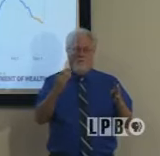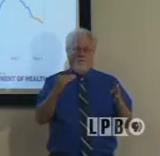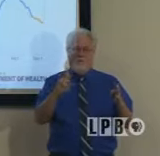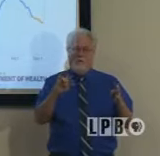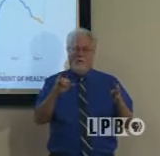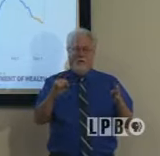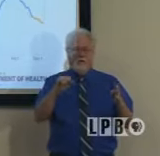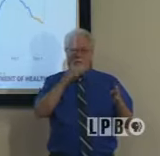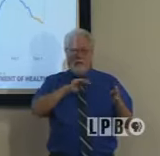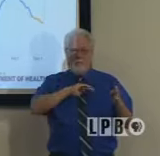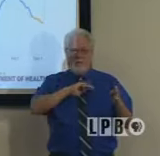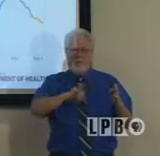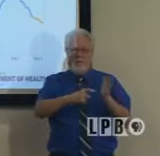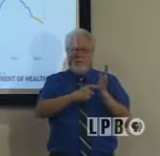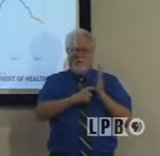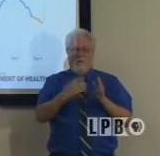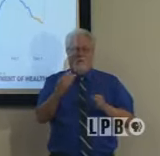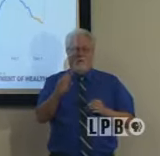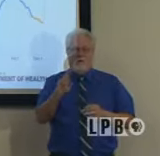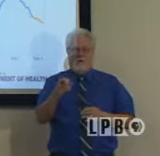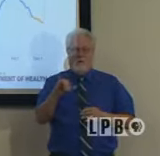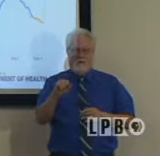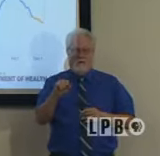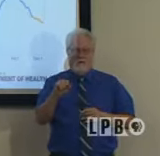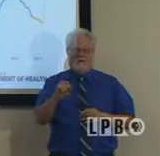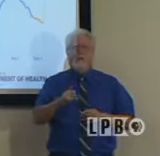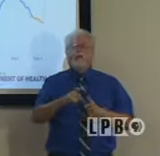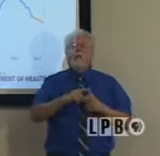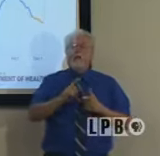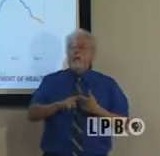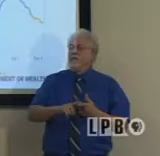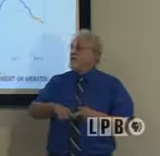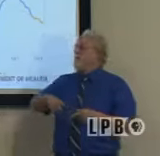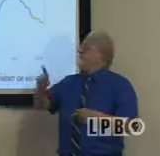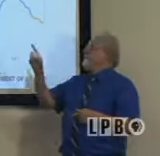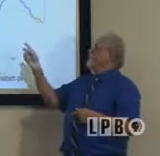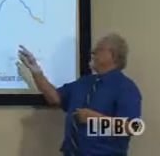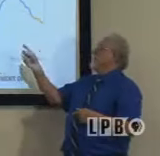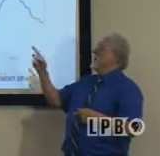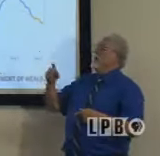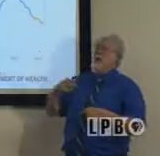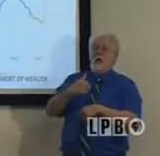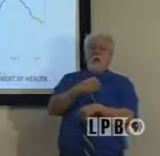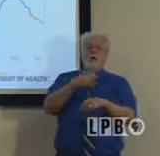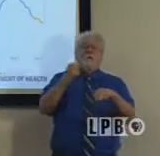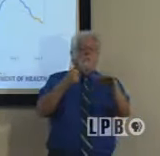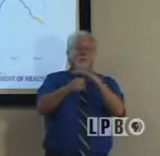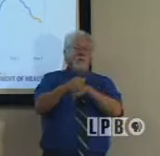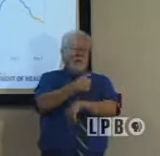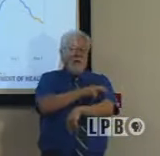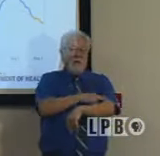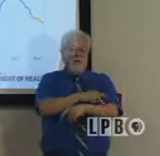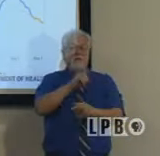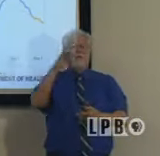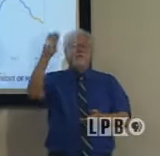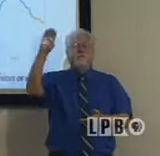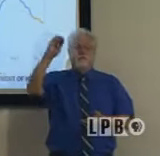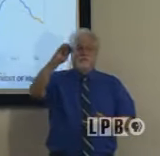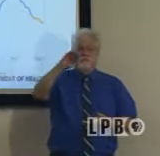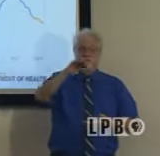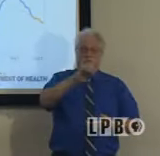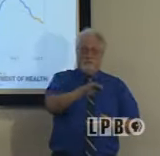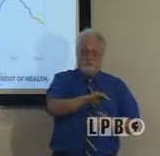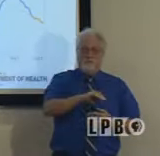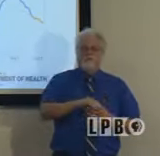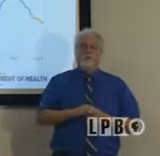we haven't met that criteria of a 14 day period. And we look at hospitalizations. Hospitalizations have been on a steady decline, again, since those new